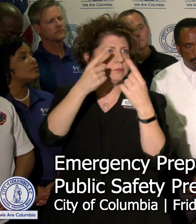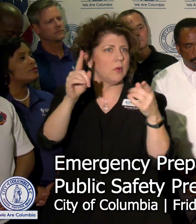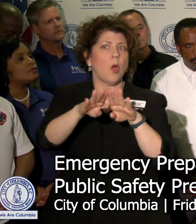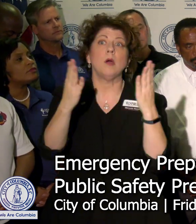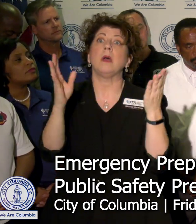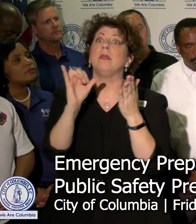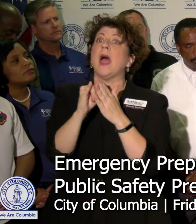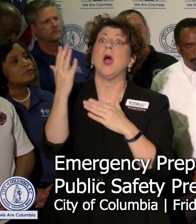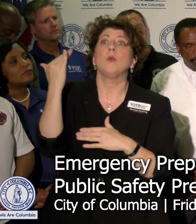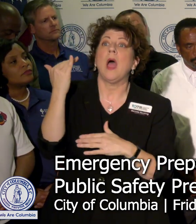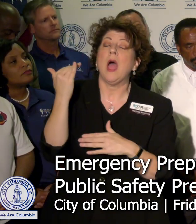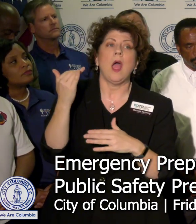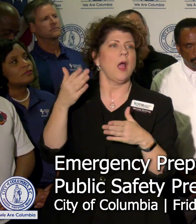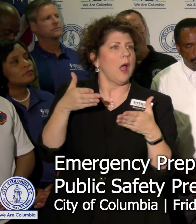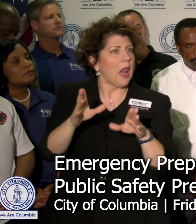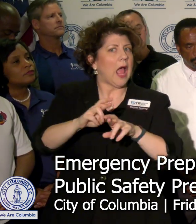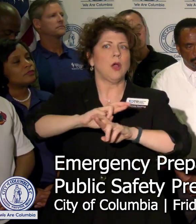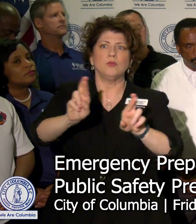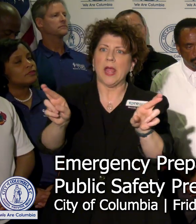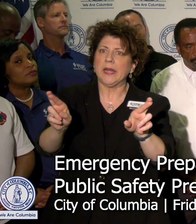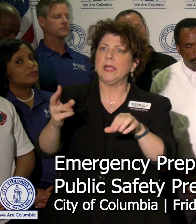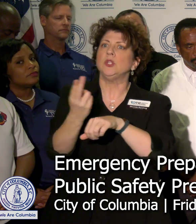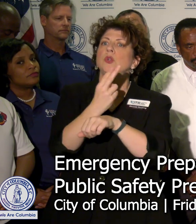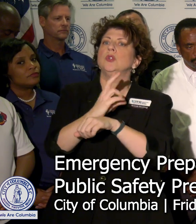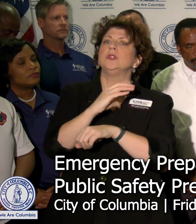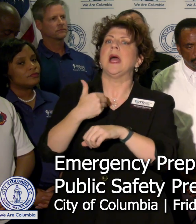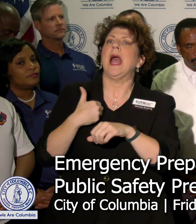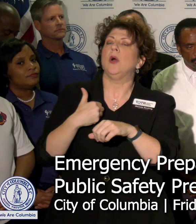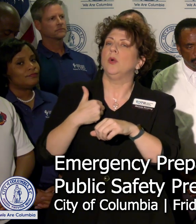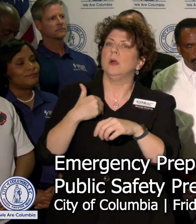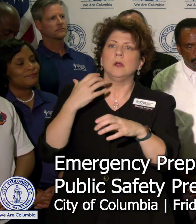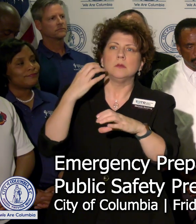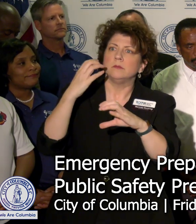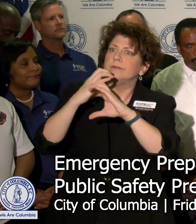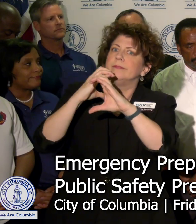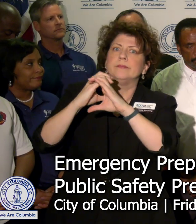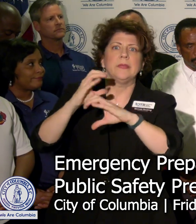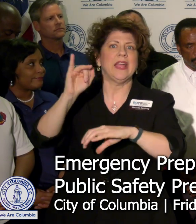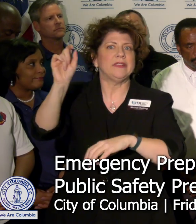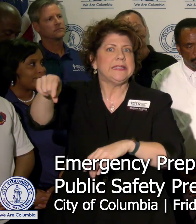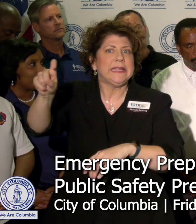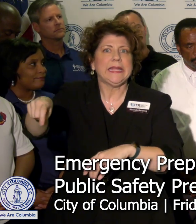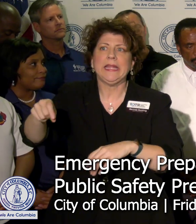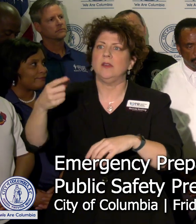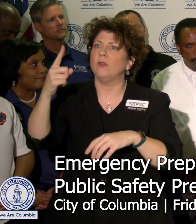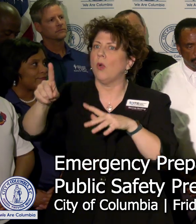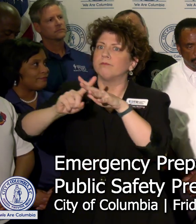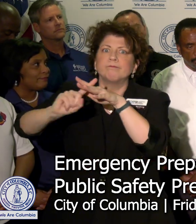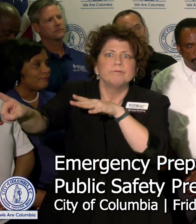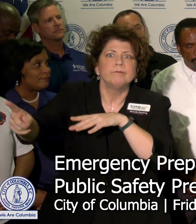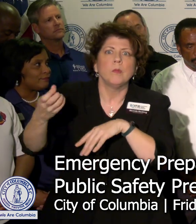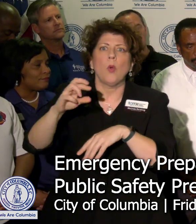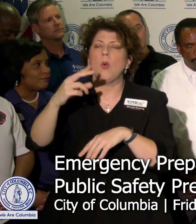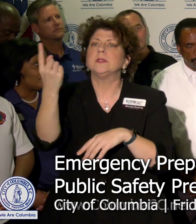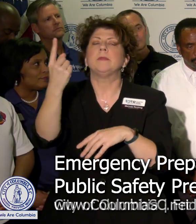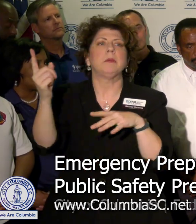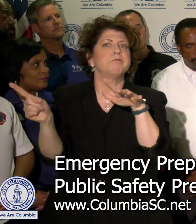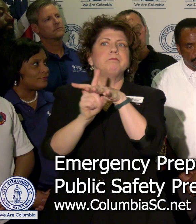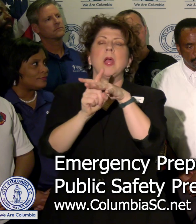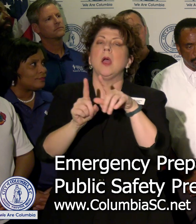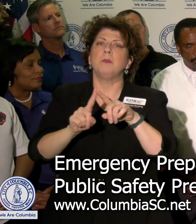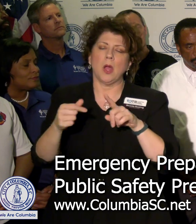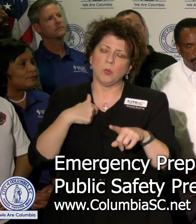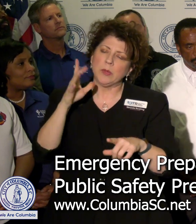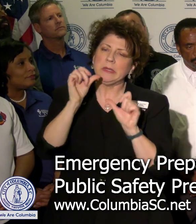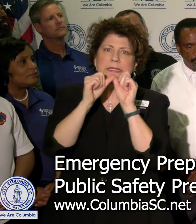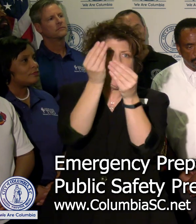us to be ready to utilize our vehicles if there are any evacuation needs that occur during this emergency. We'll continue to keep the